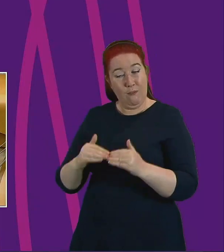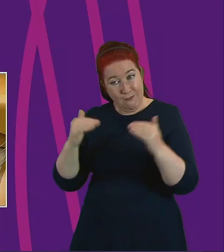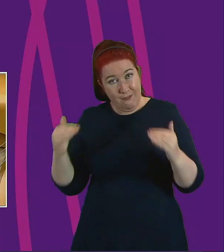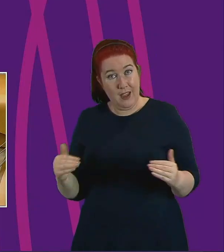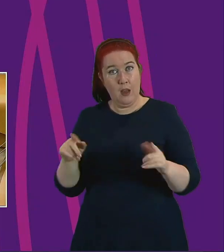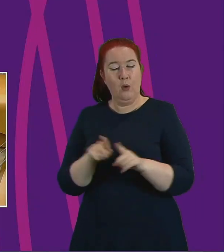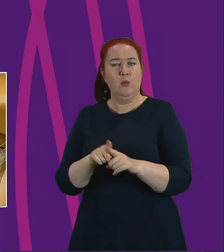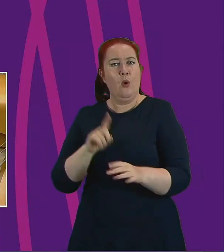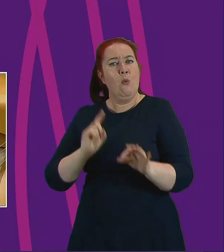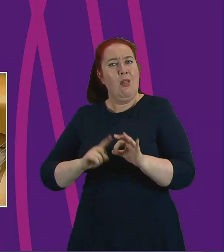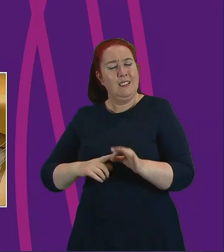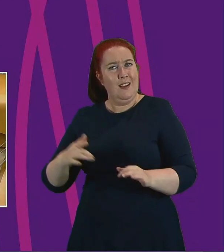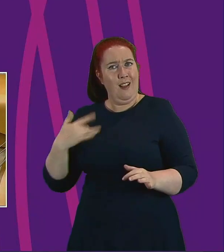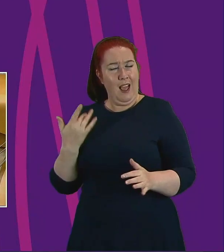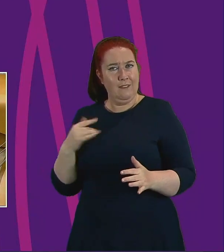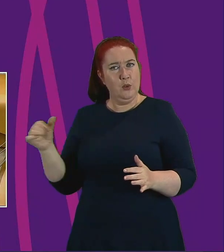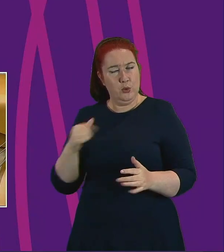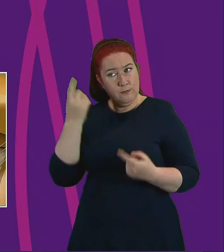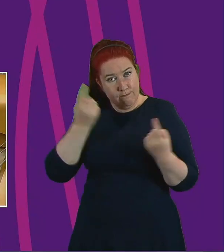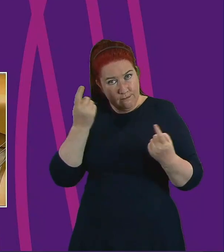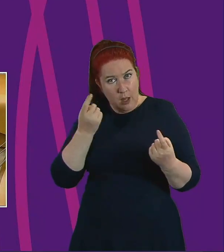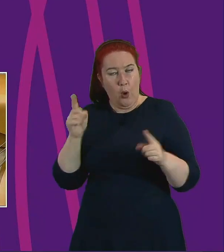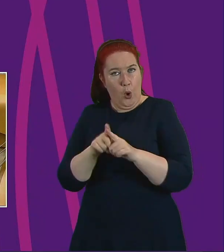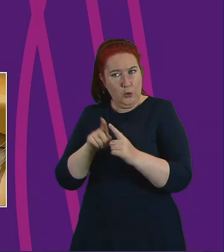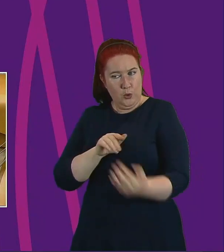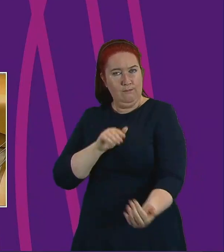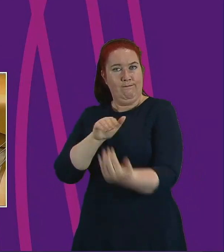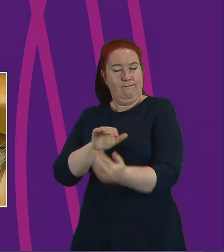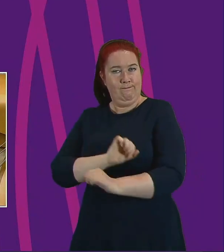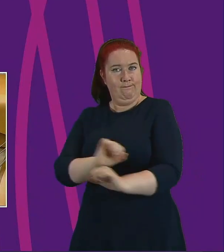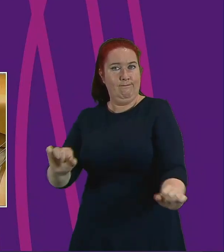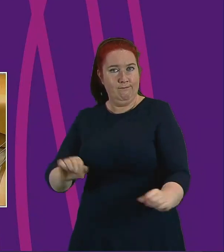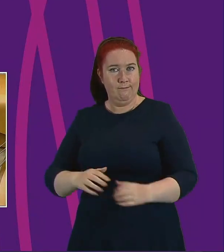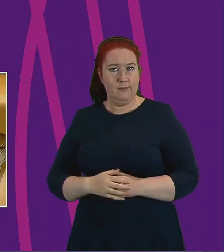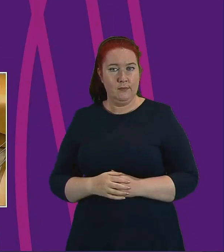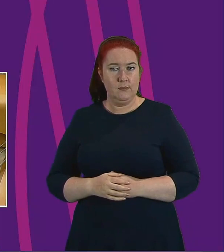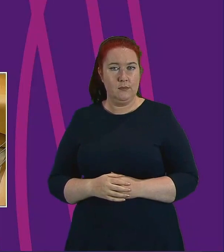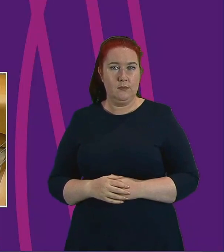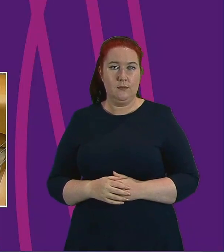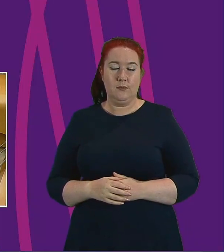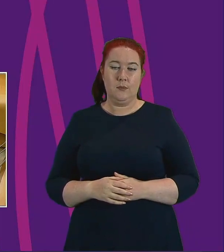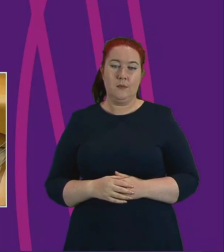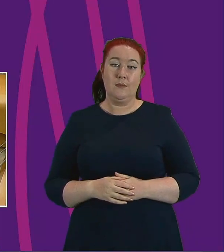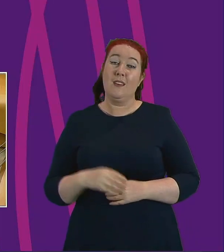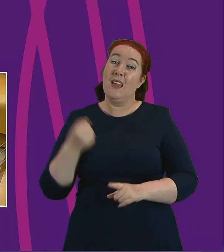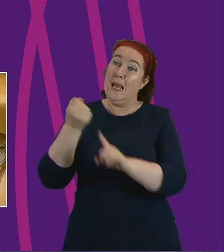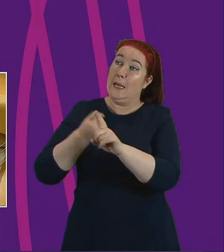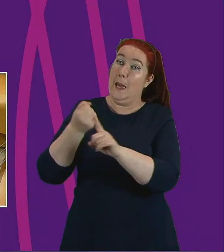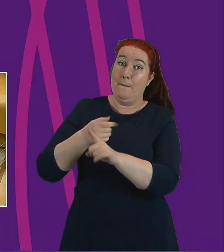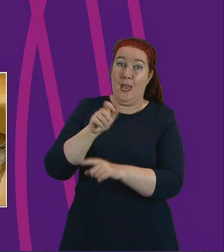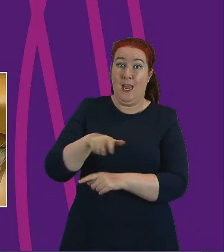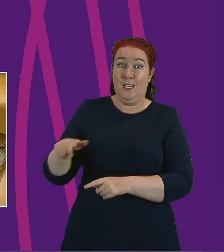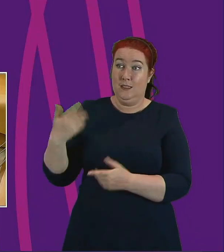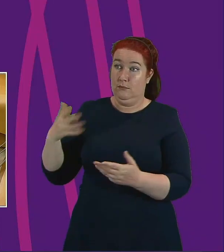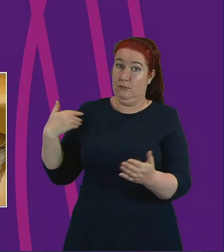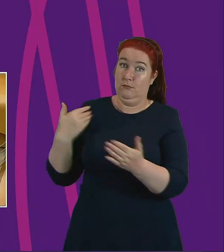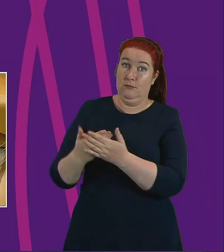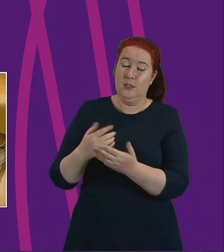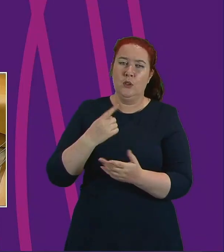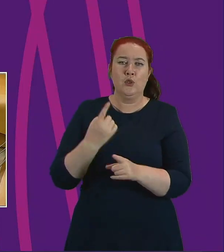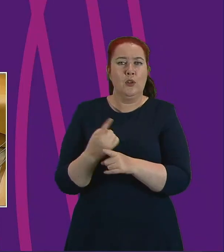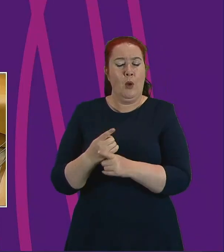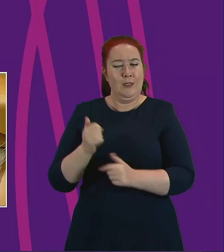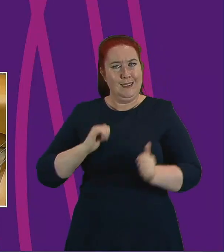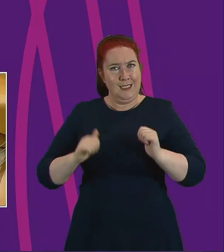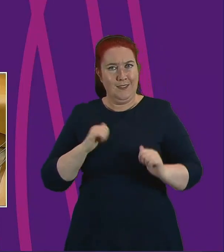also acted upon. Things that campaigners have been calling for for years – dignified food provision,